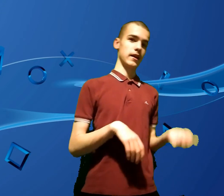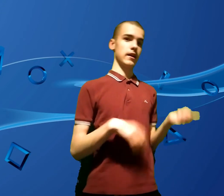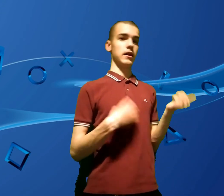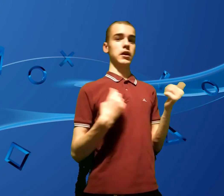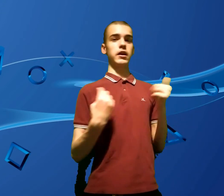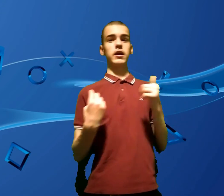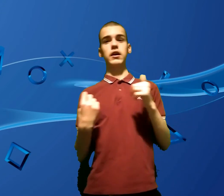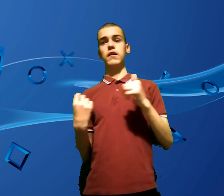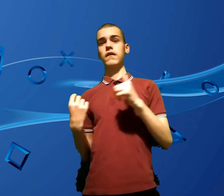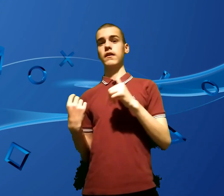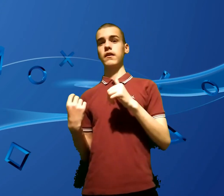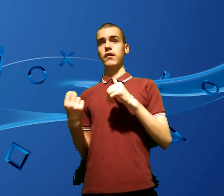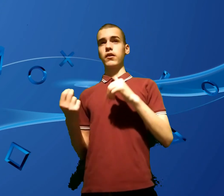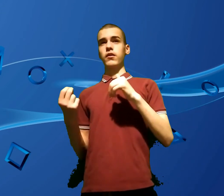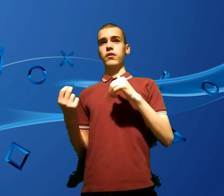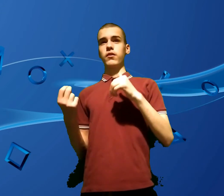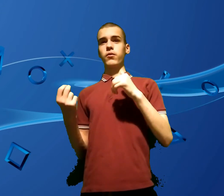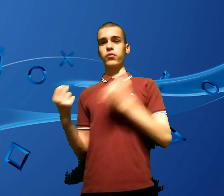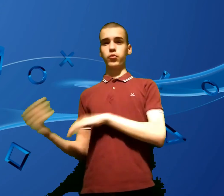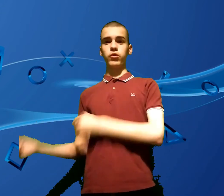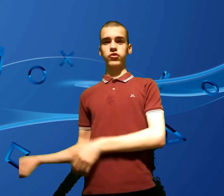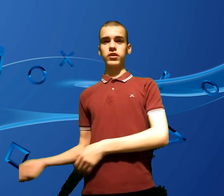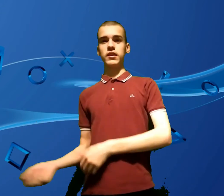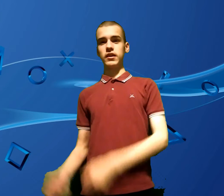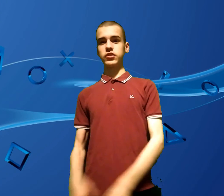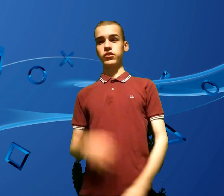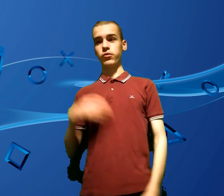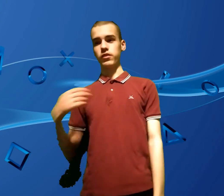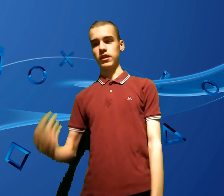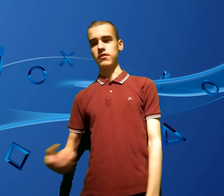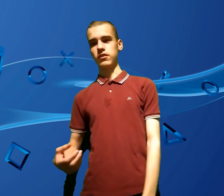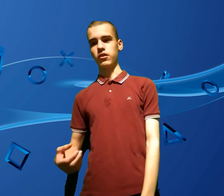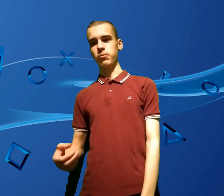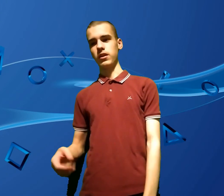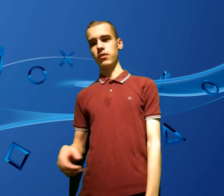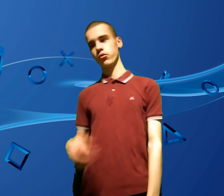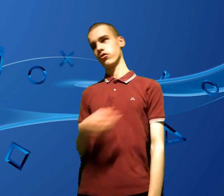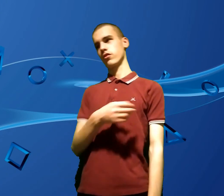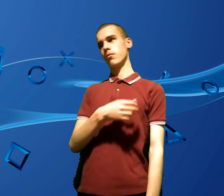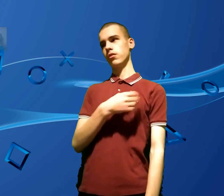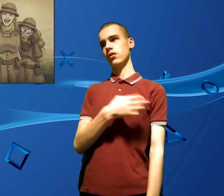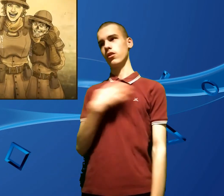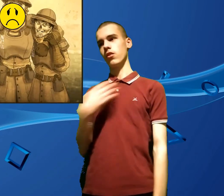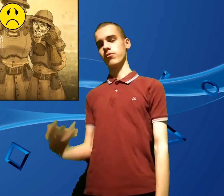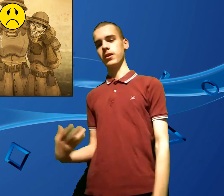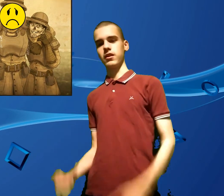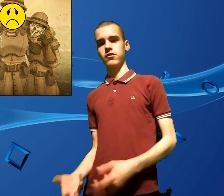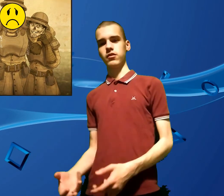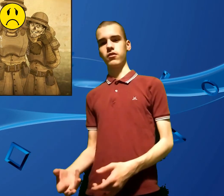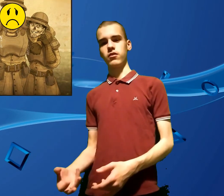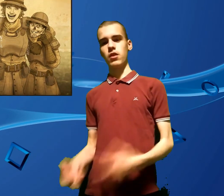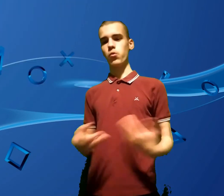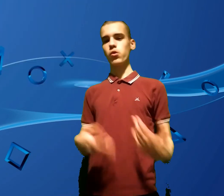towards the end I actually started going to the NCR, but then I wasn't completely loved by the NCR. I was,